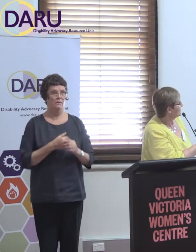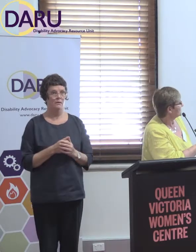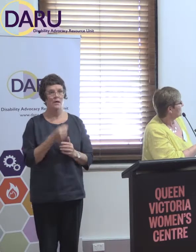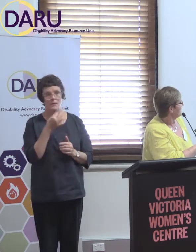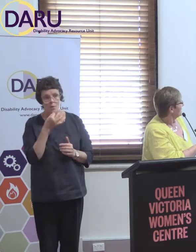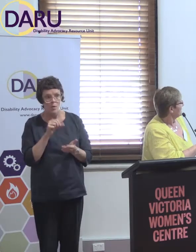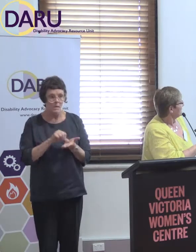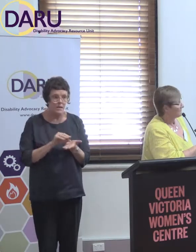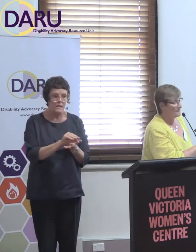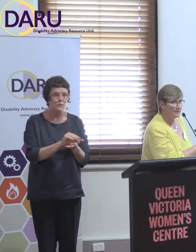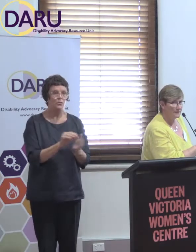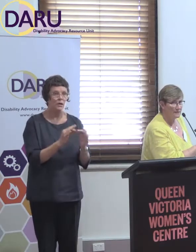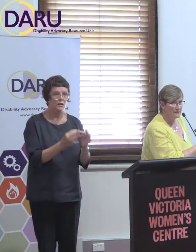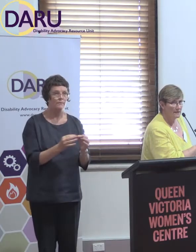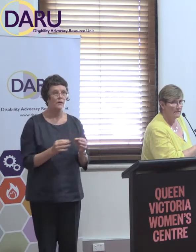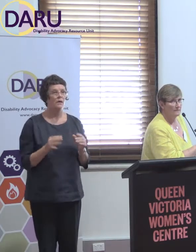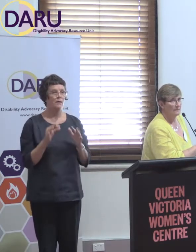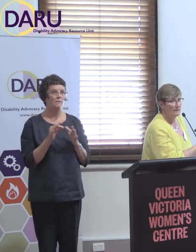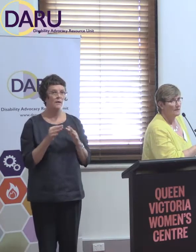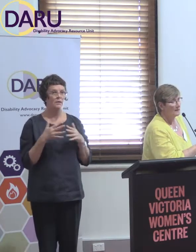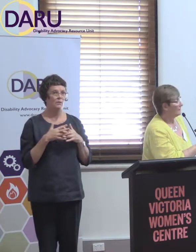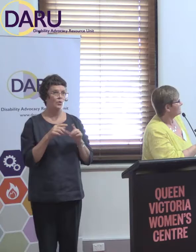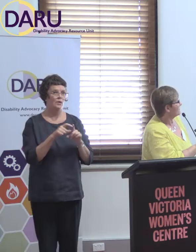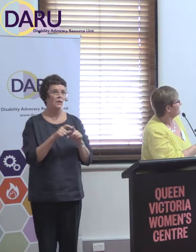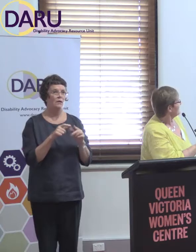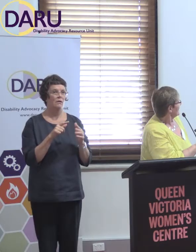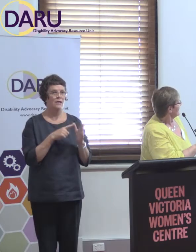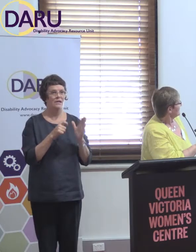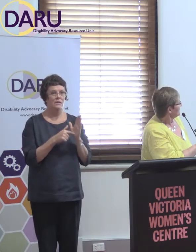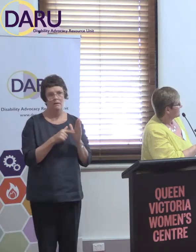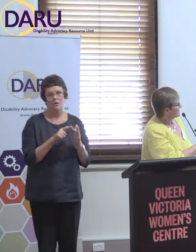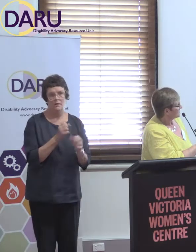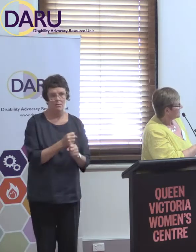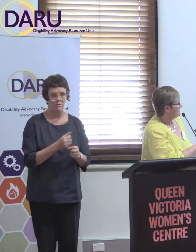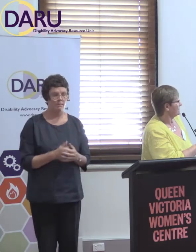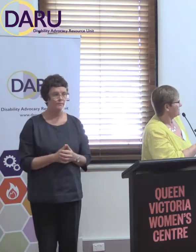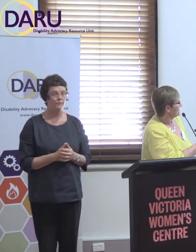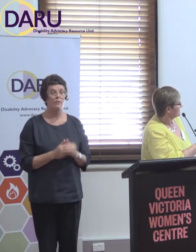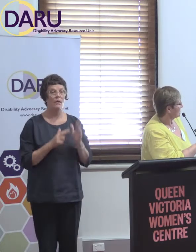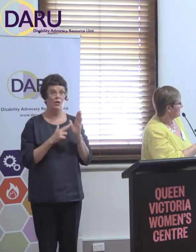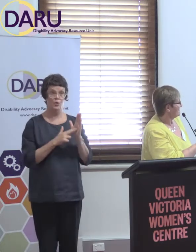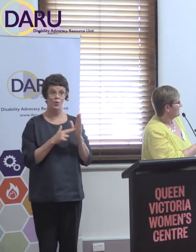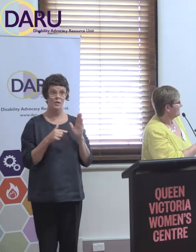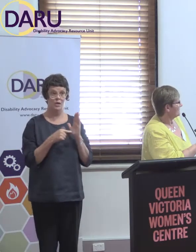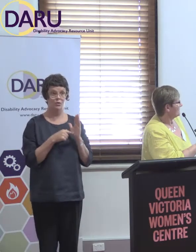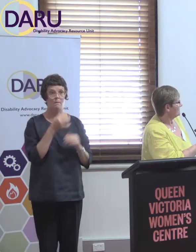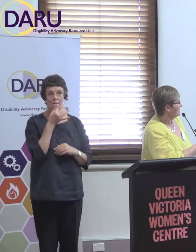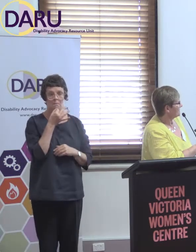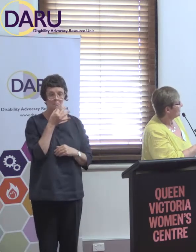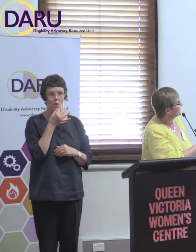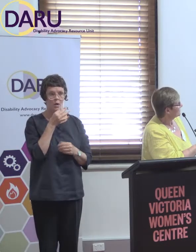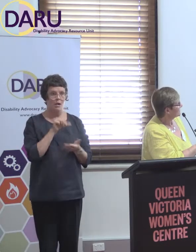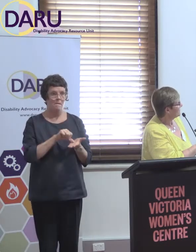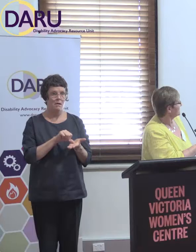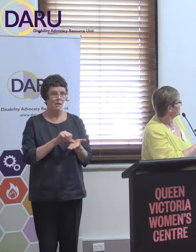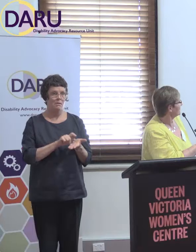organisations like PWD, ACT but, I mean, tiny amounts of money. Northern Territory, small amount of money anyway and,